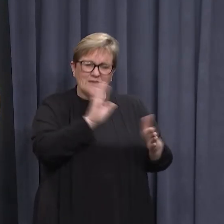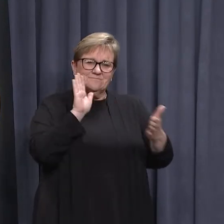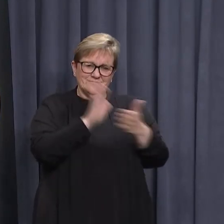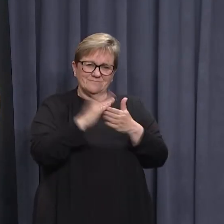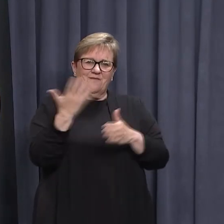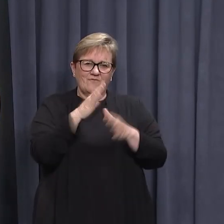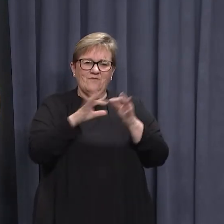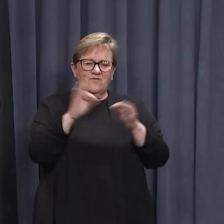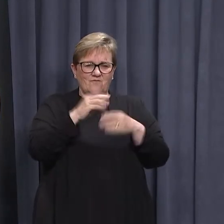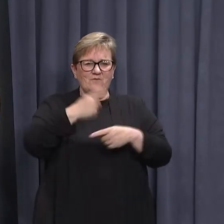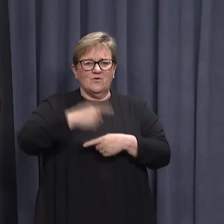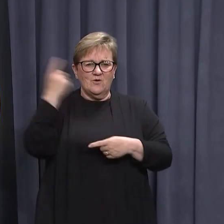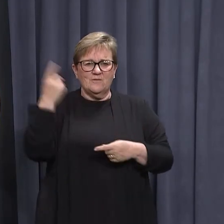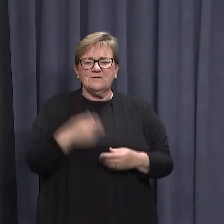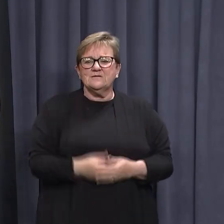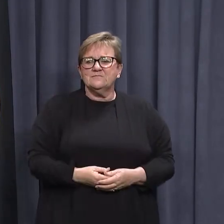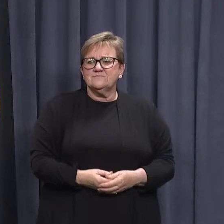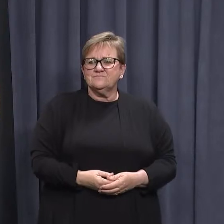opening plan.